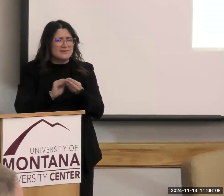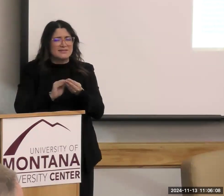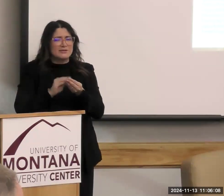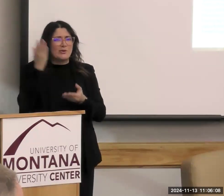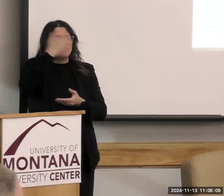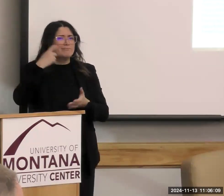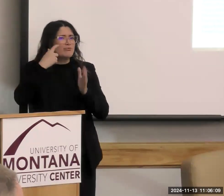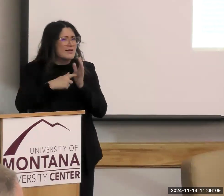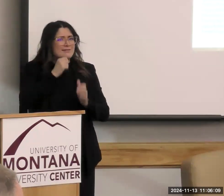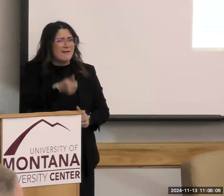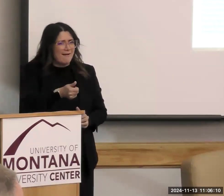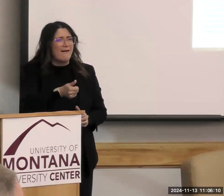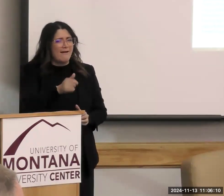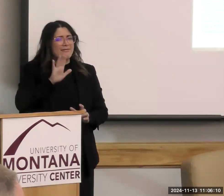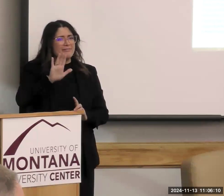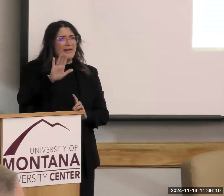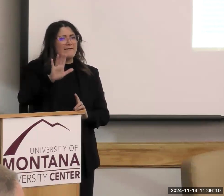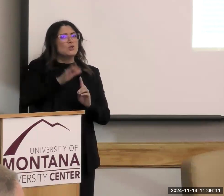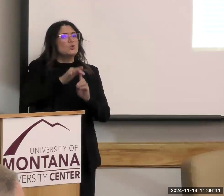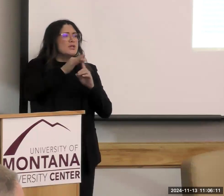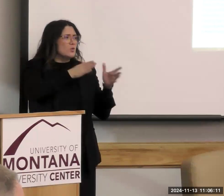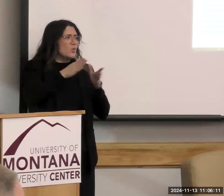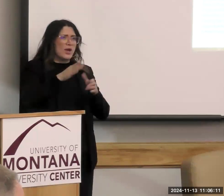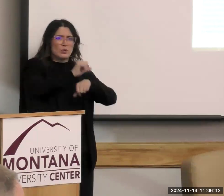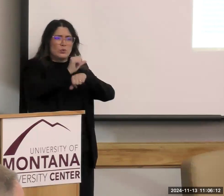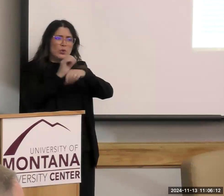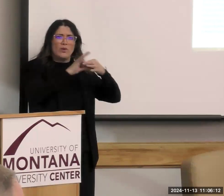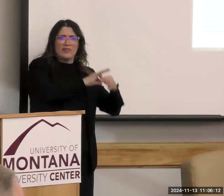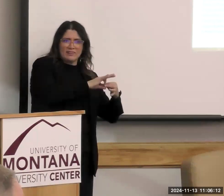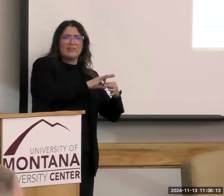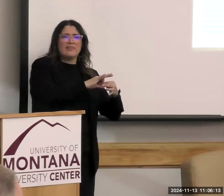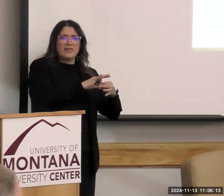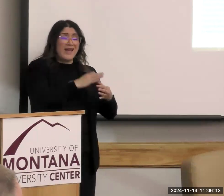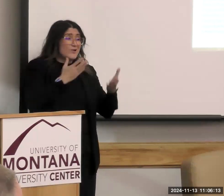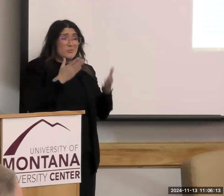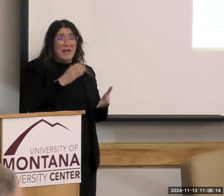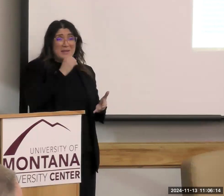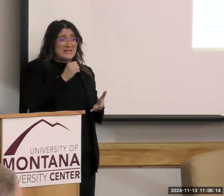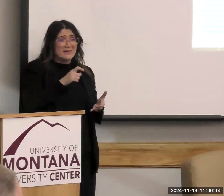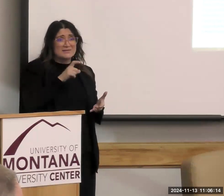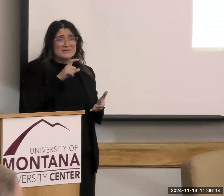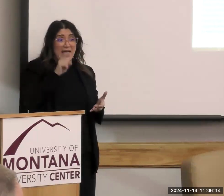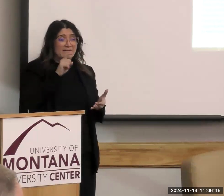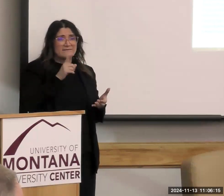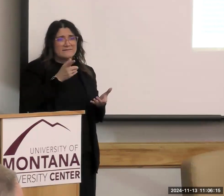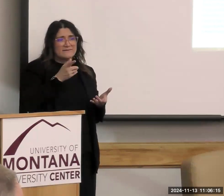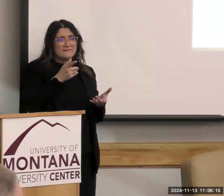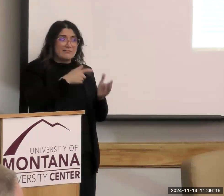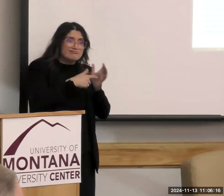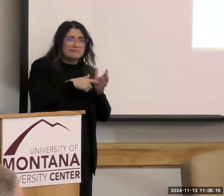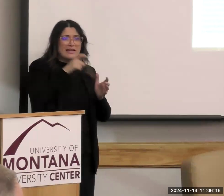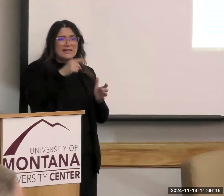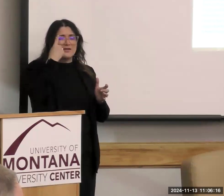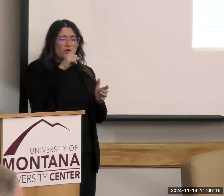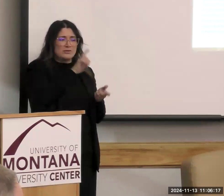may have a unique way of having to work with them and they may have a unique need for different services. So equity in